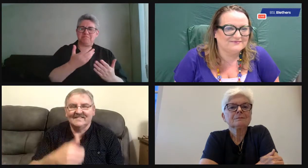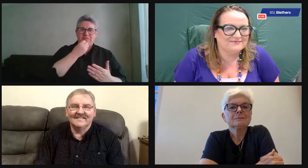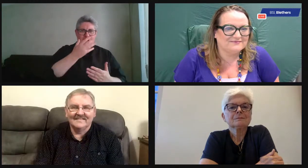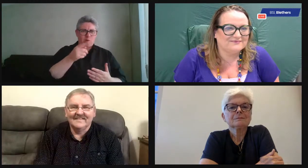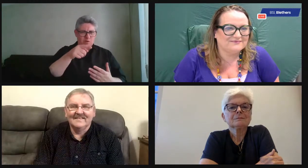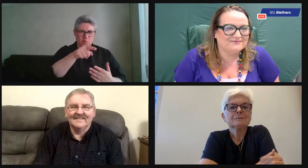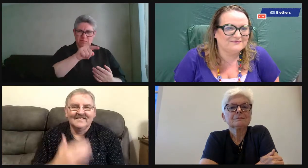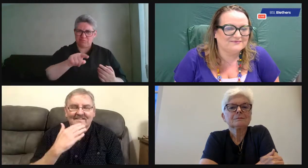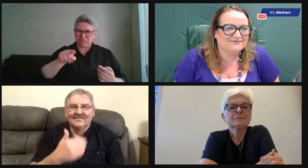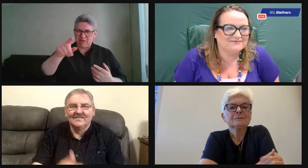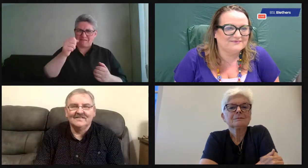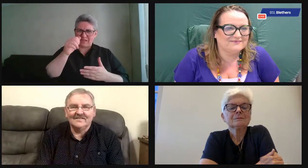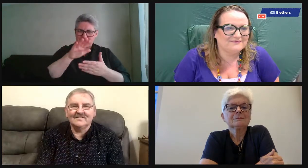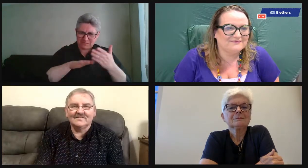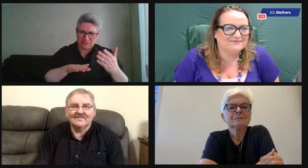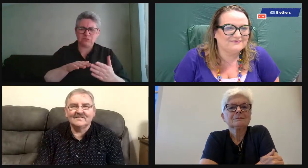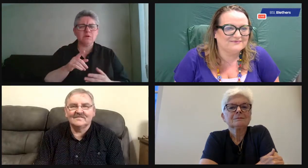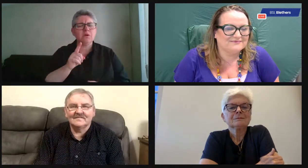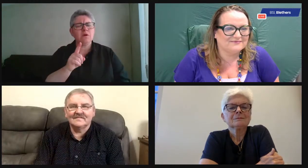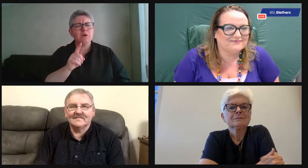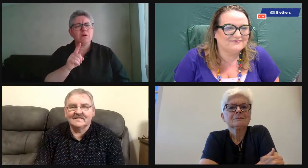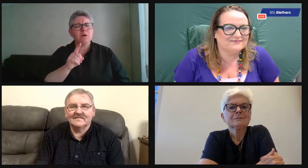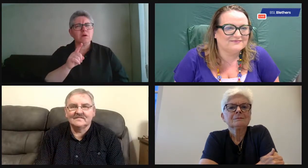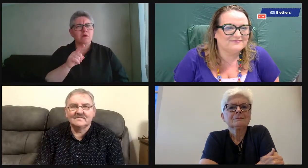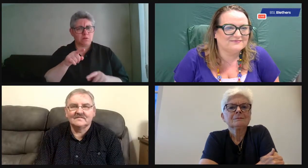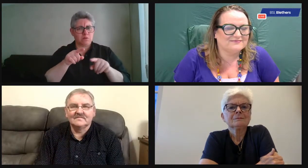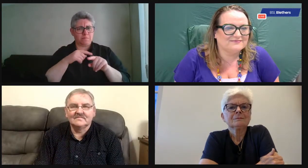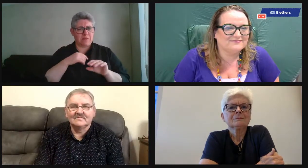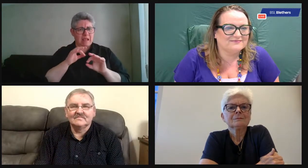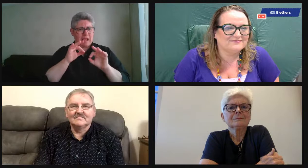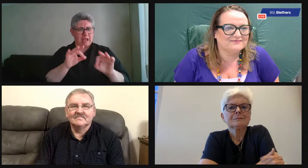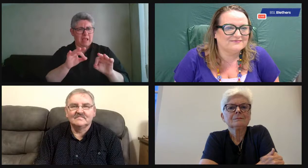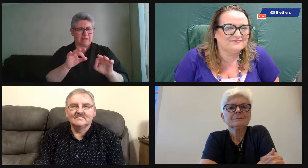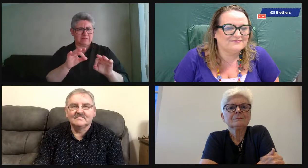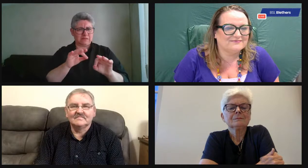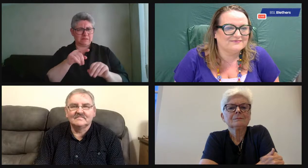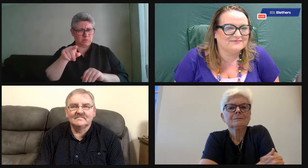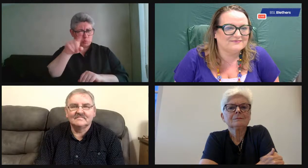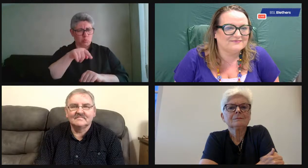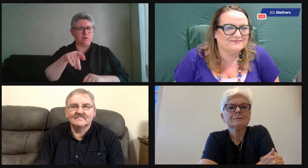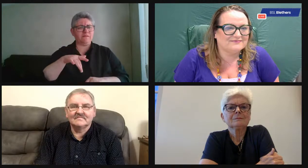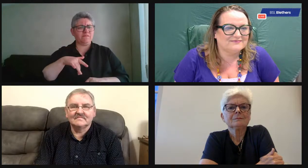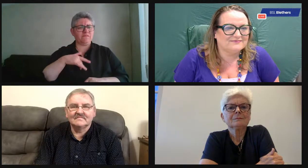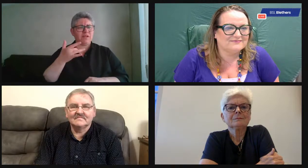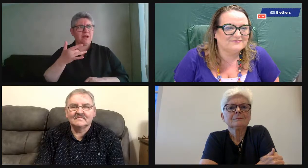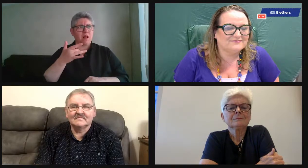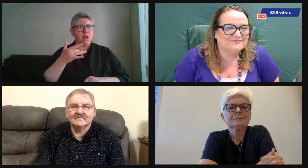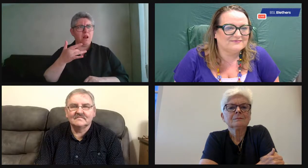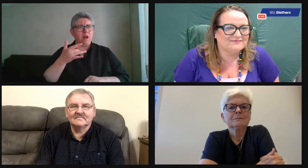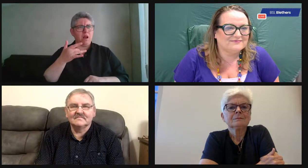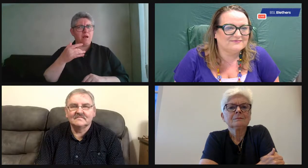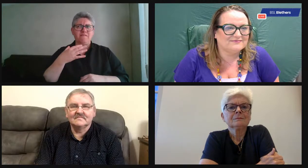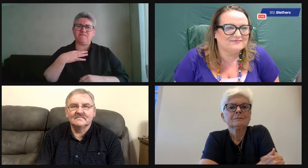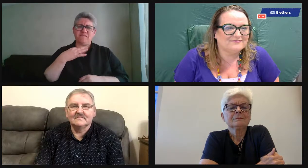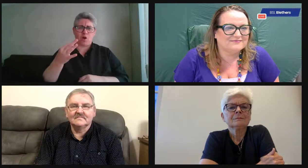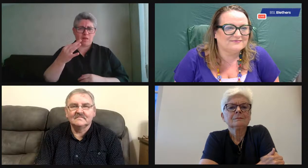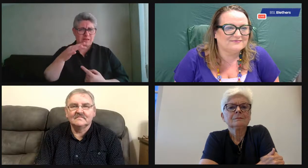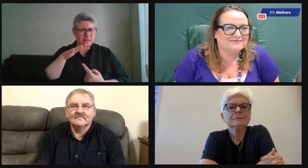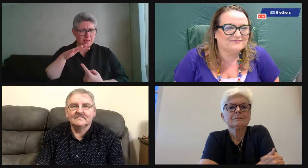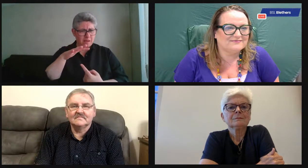I think that probably kept a lot of deaf people going and kept them, you know, away from feeling isolated. So that's a really useful experience. I'd like